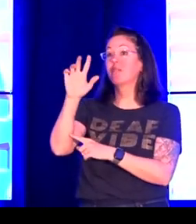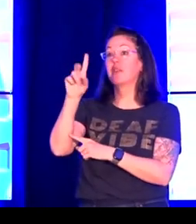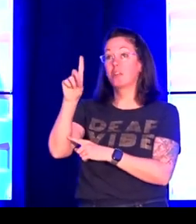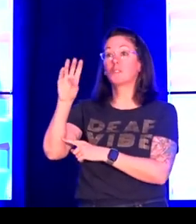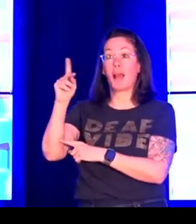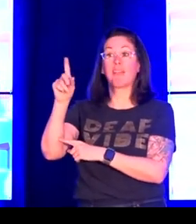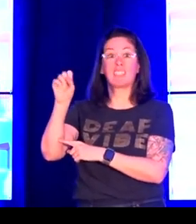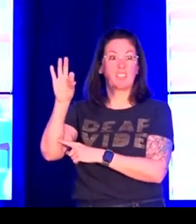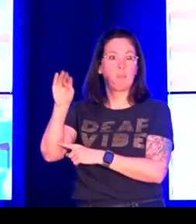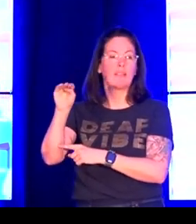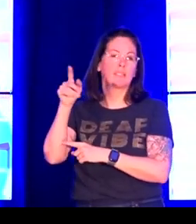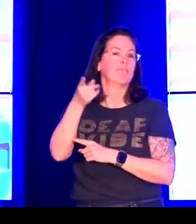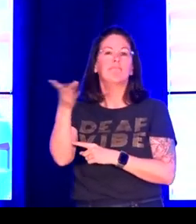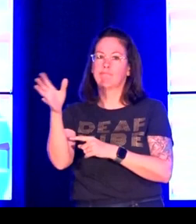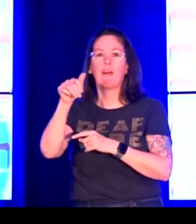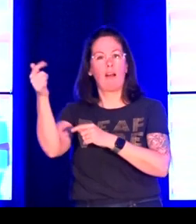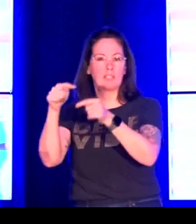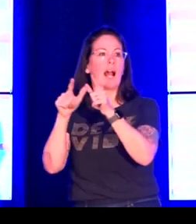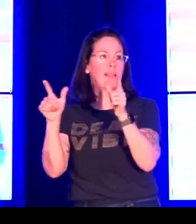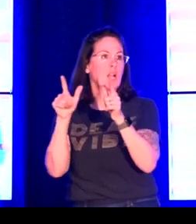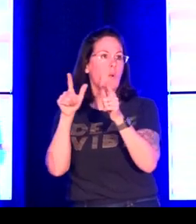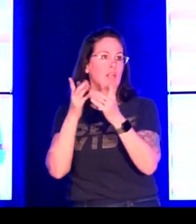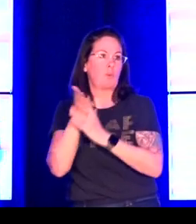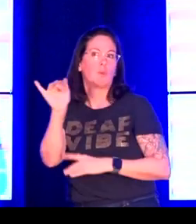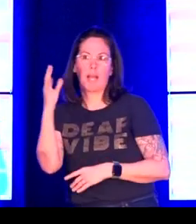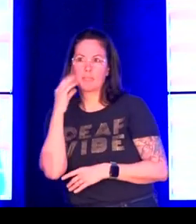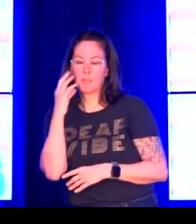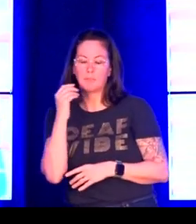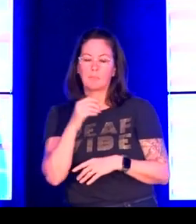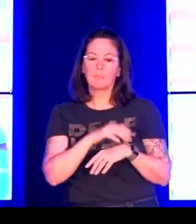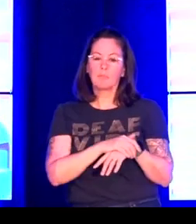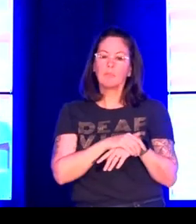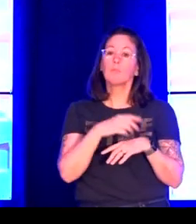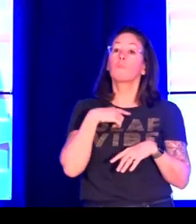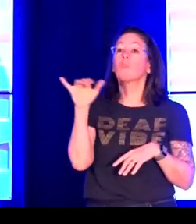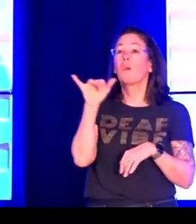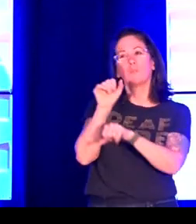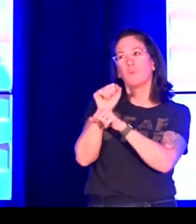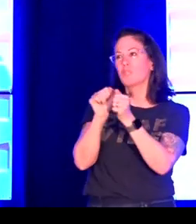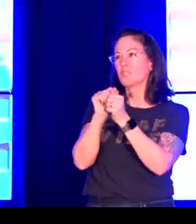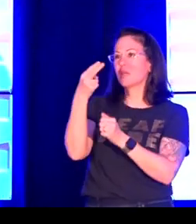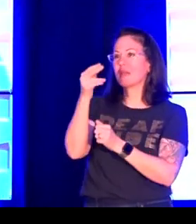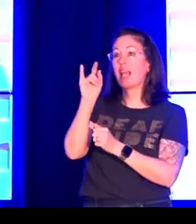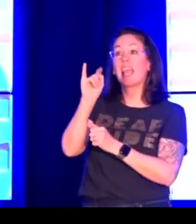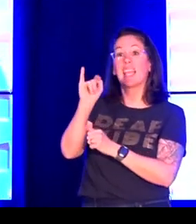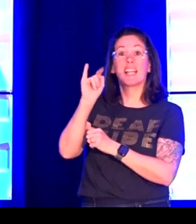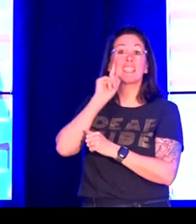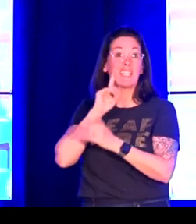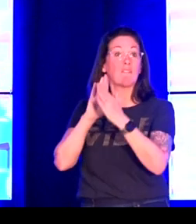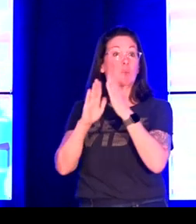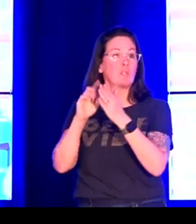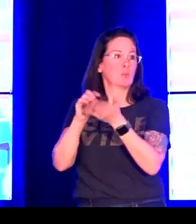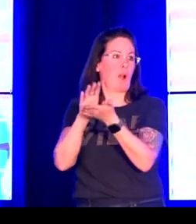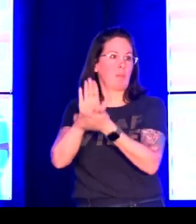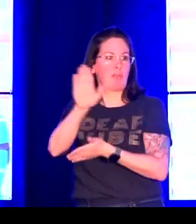I also teach field methods at Gallaudet where I've had a chance to work with multiple sign